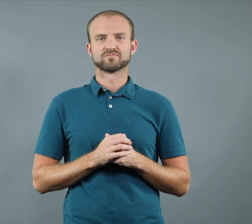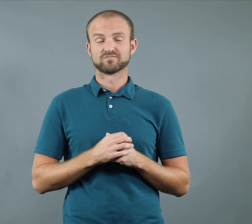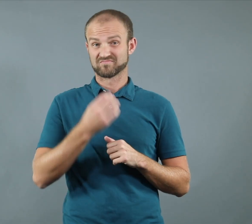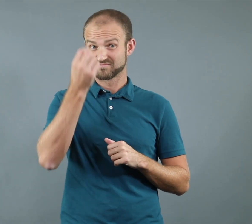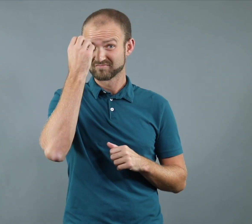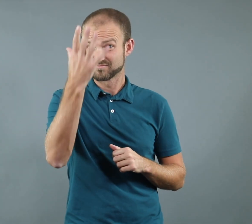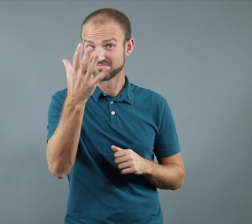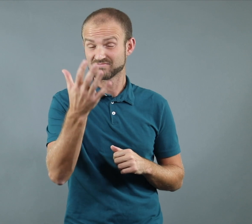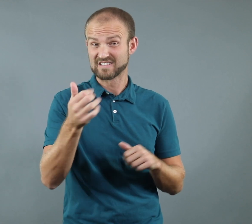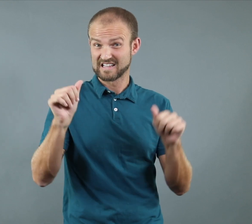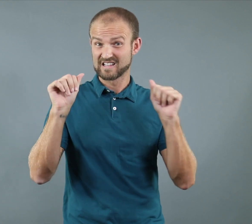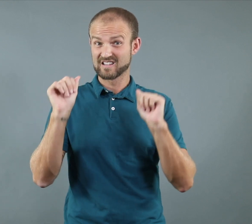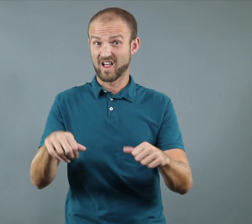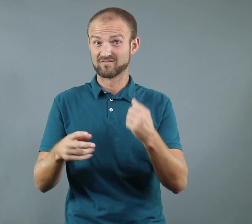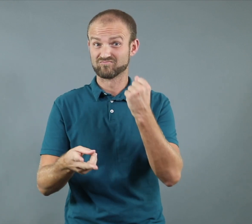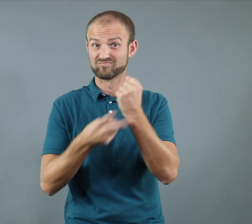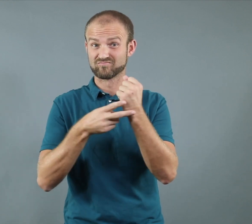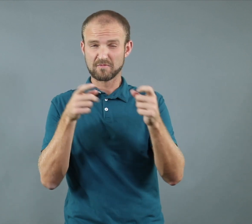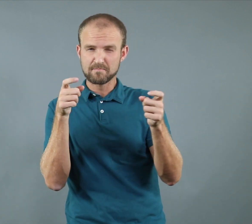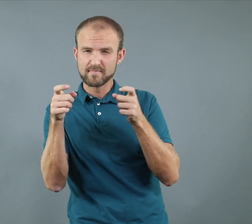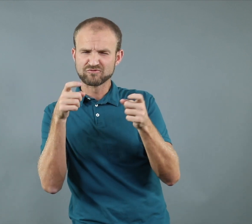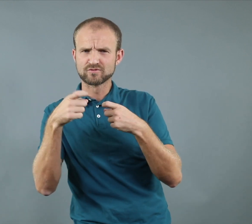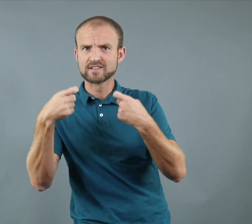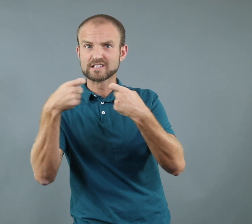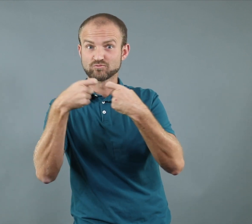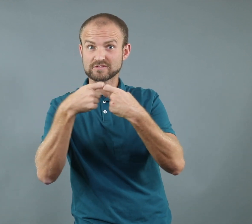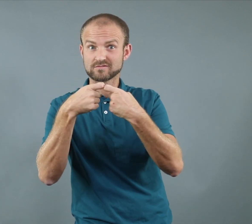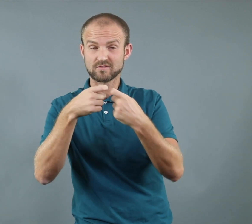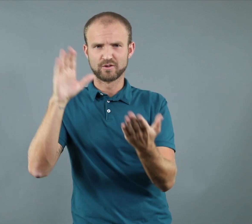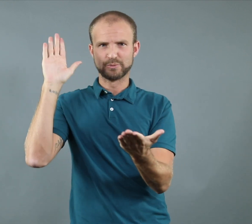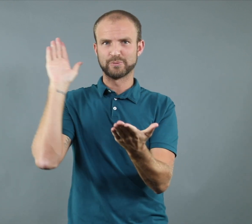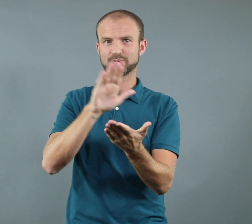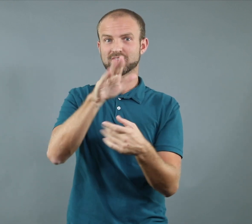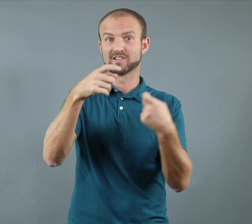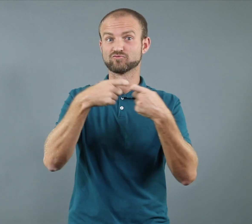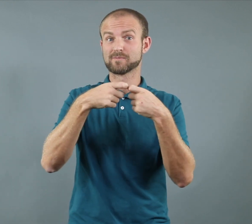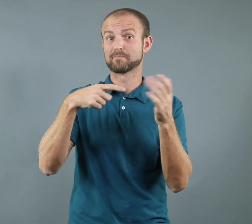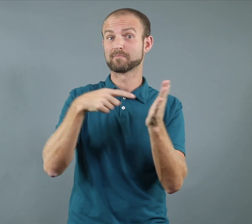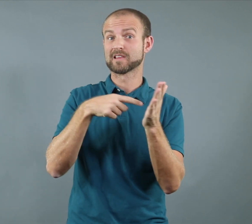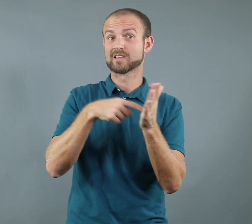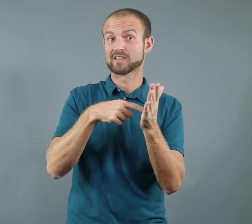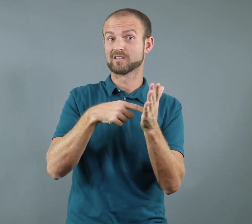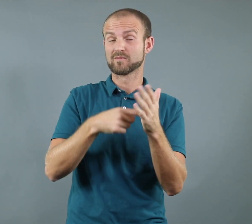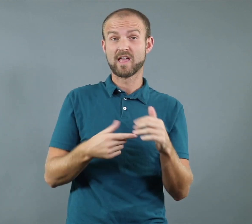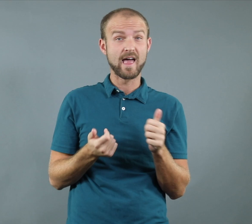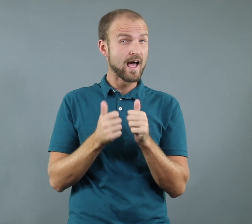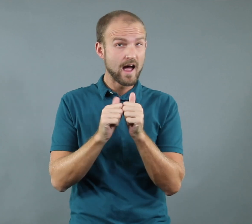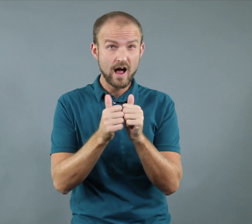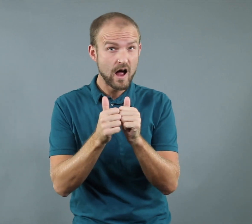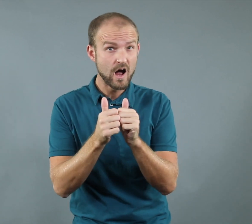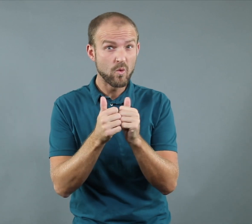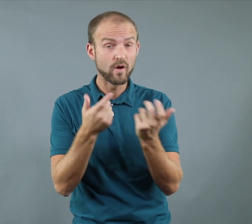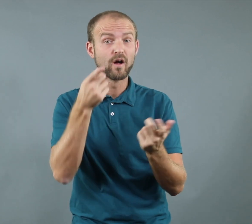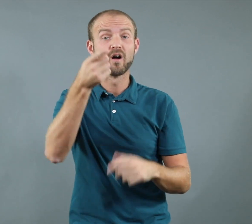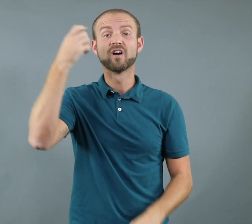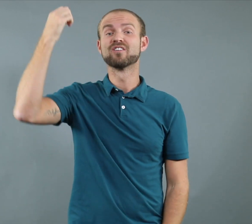You can manage your electricity and potentially lower your electricity bill by taking shorter showers.